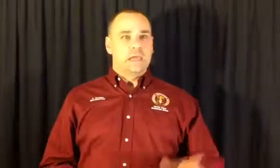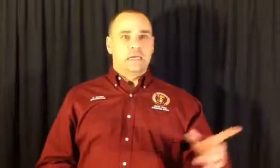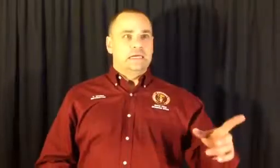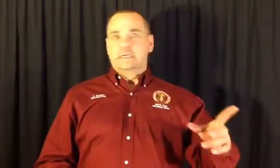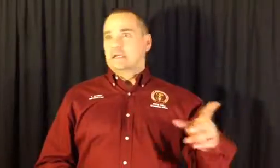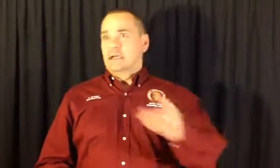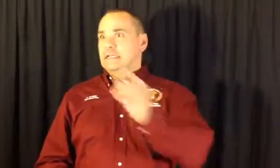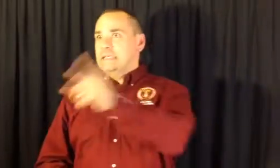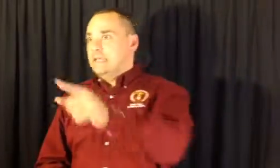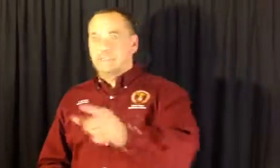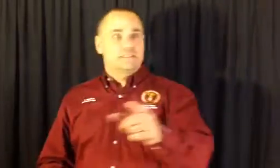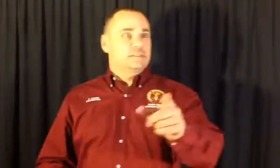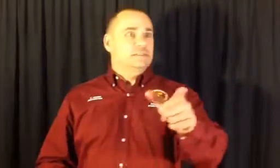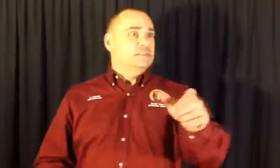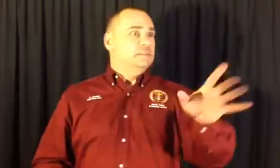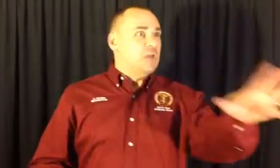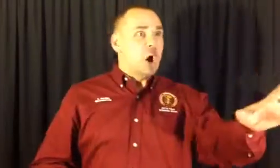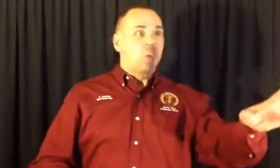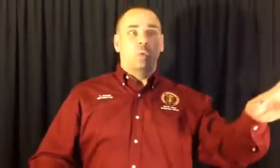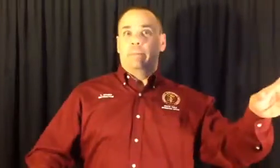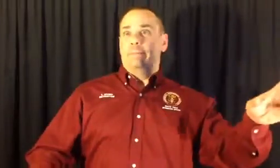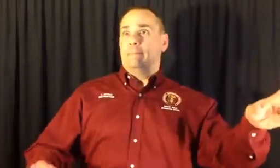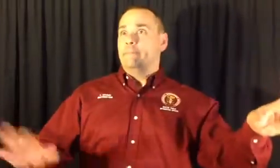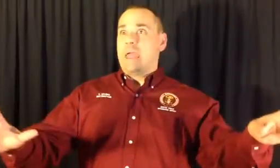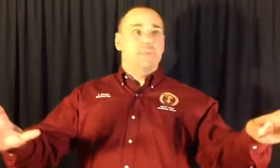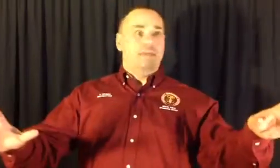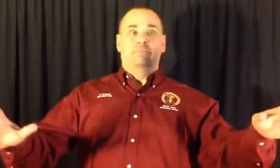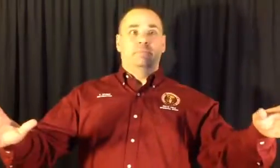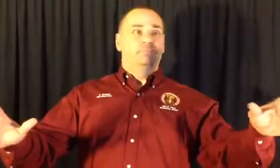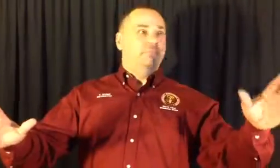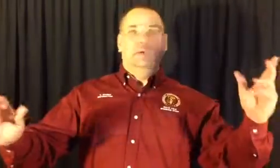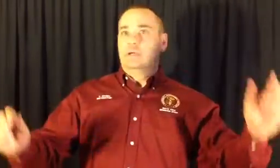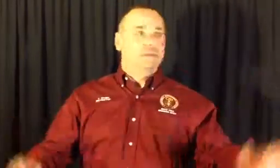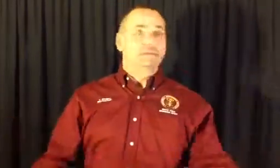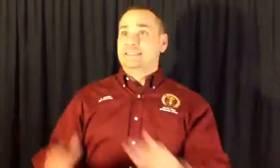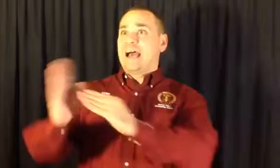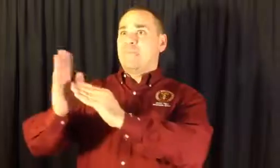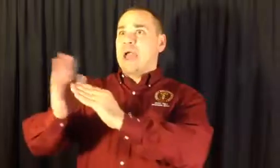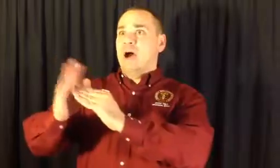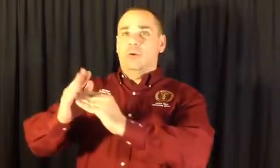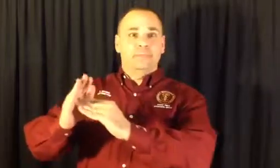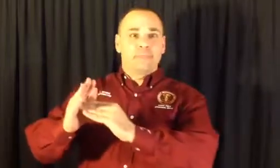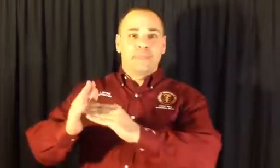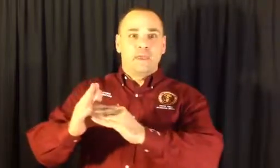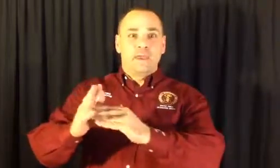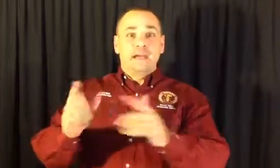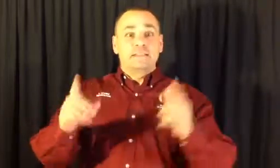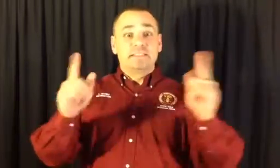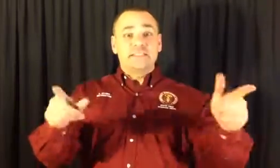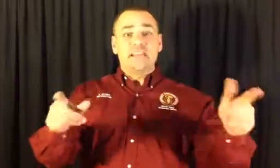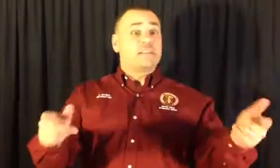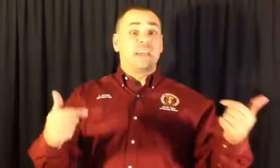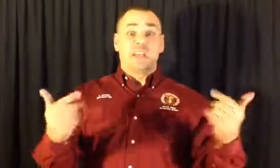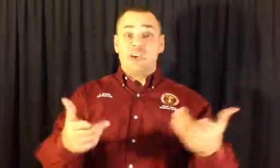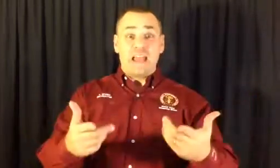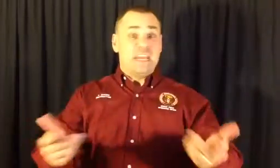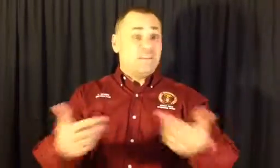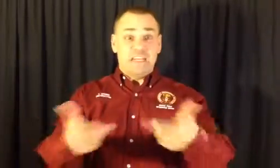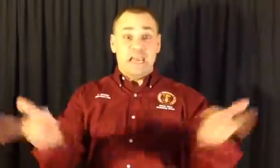Mr. Aivino! Mr. Aivino! Mr. Aivino! I have a question! Aivino! Mr. Aivino! Time out! Does this sound like your idea of a